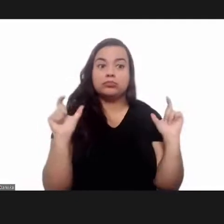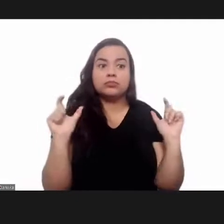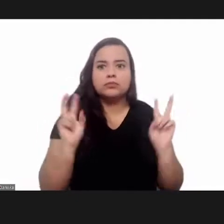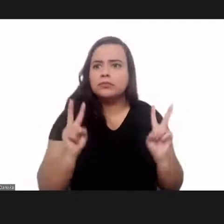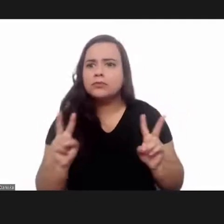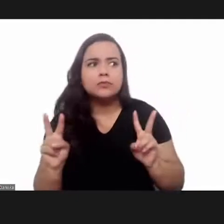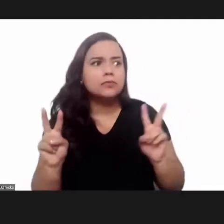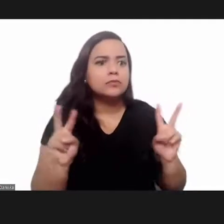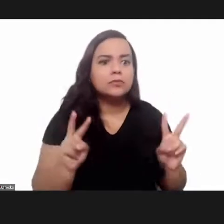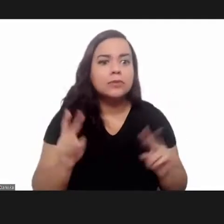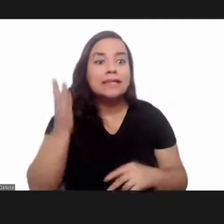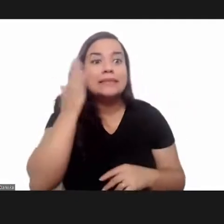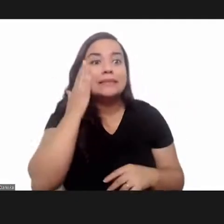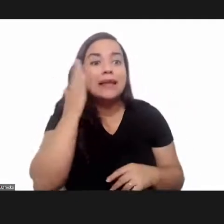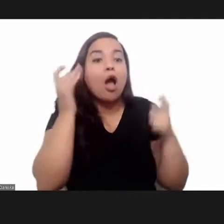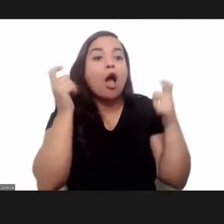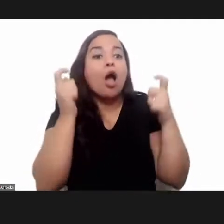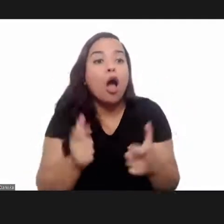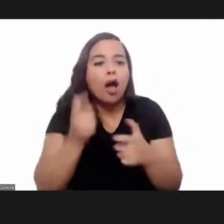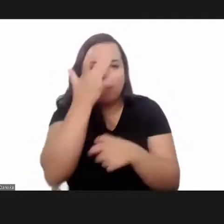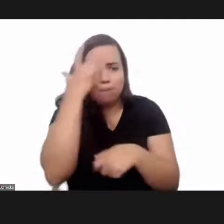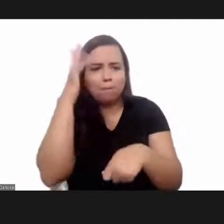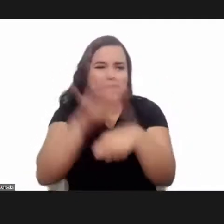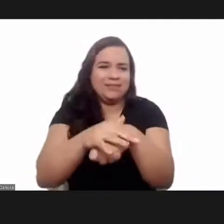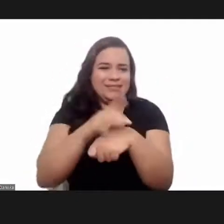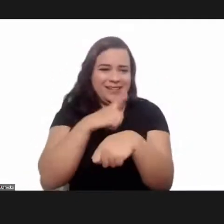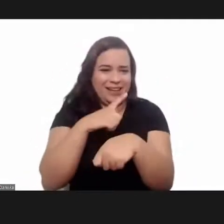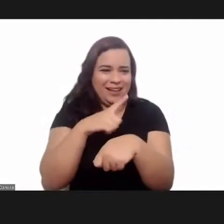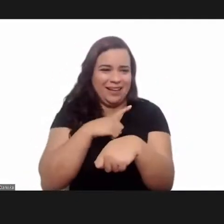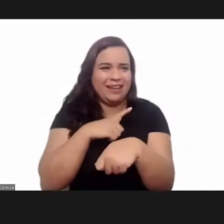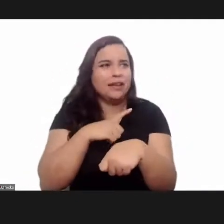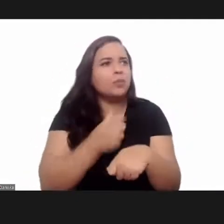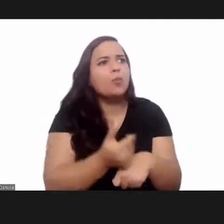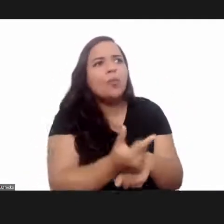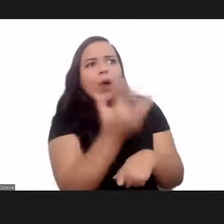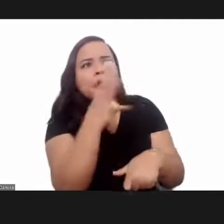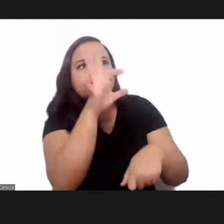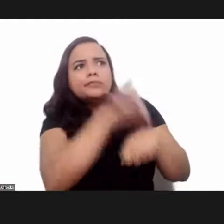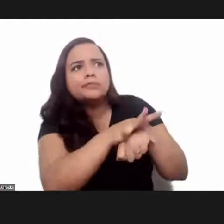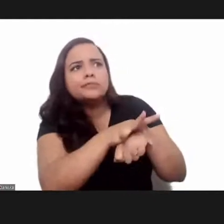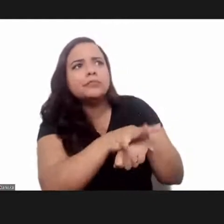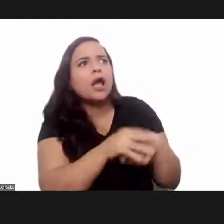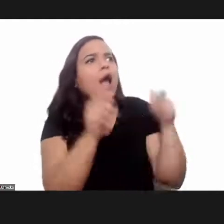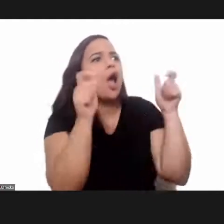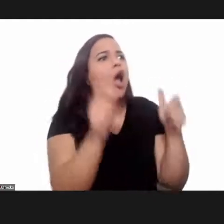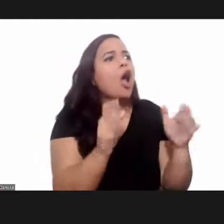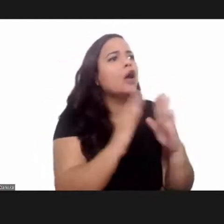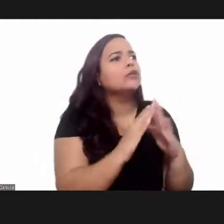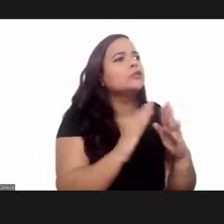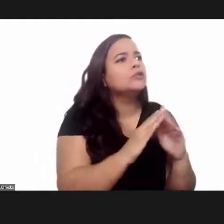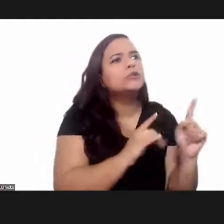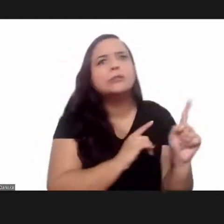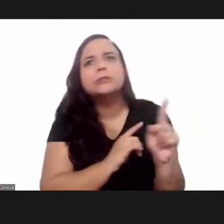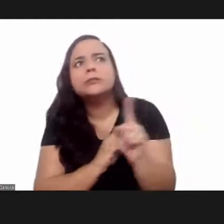to know where people are with the disease to know who and how many they are and where they are it's a focus on